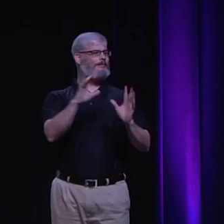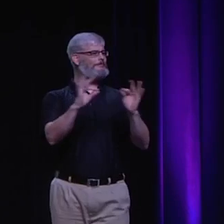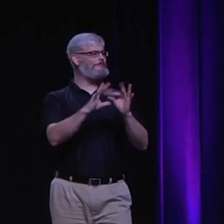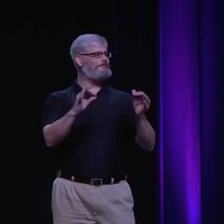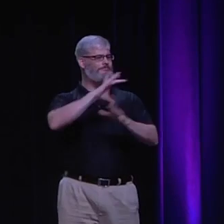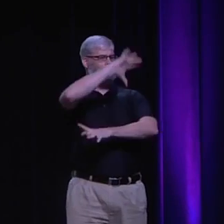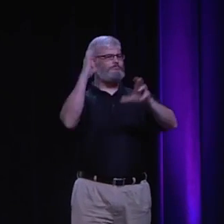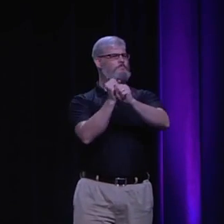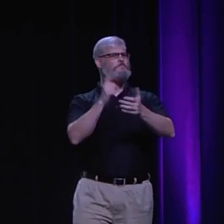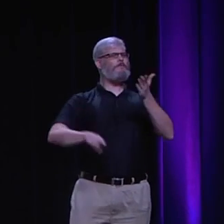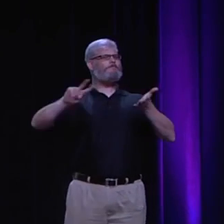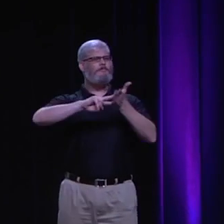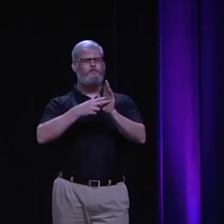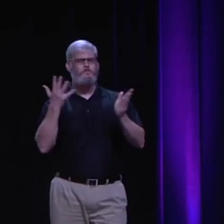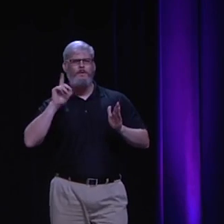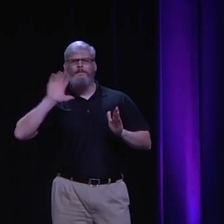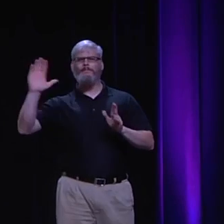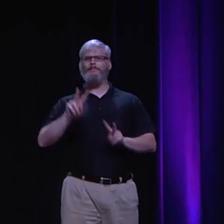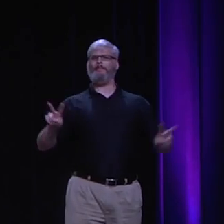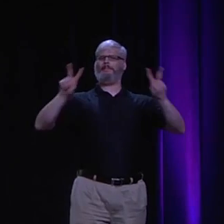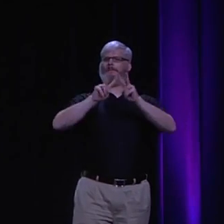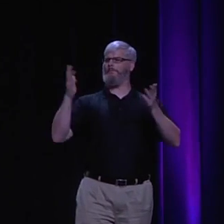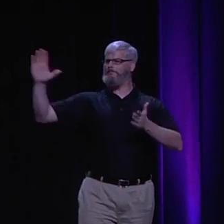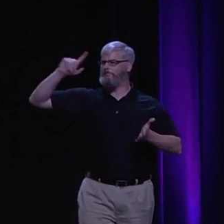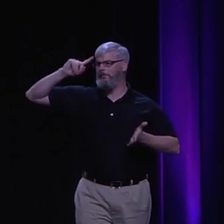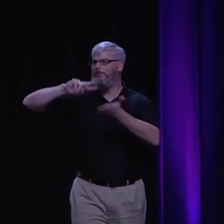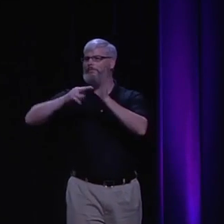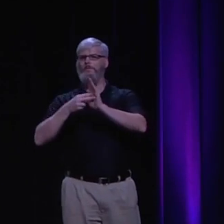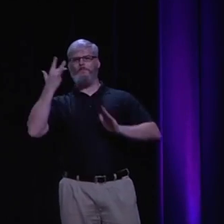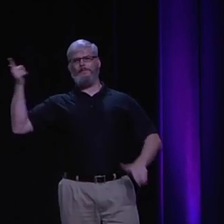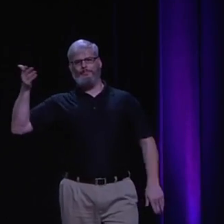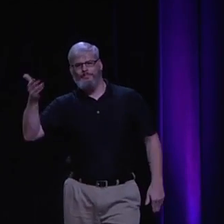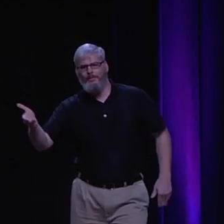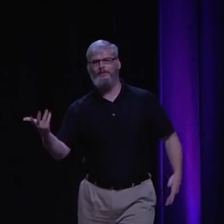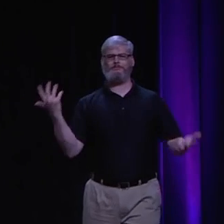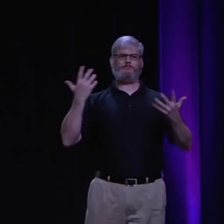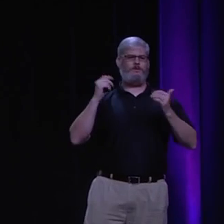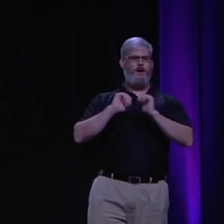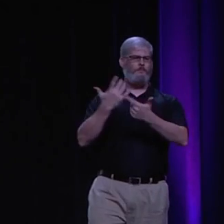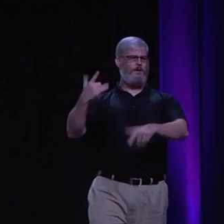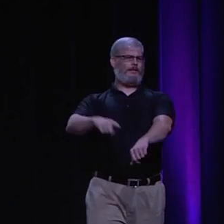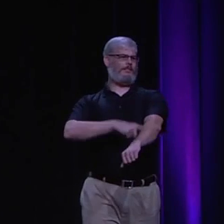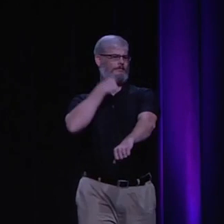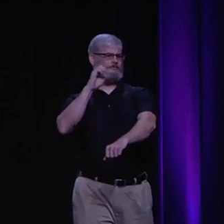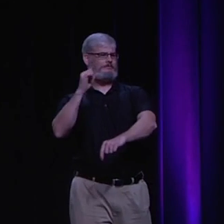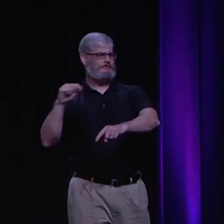And I've included three theology statements that pretty much encapsulate the value of the